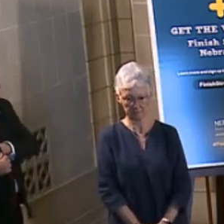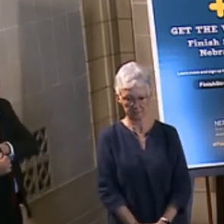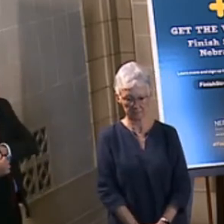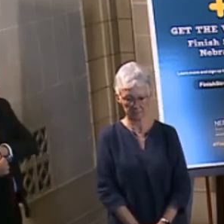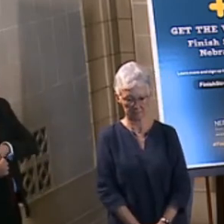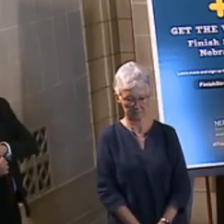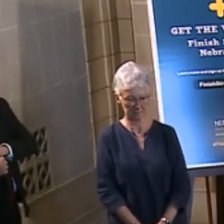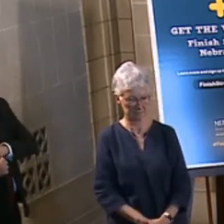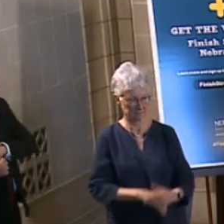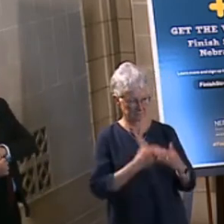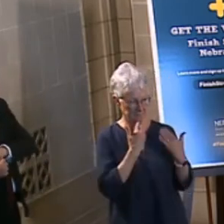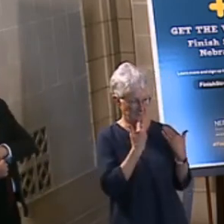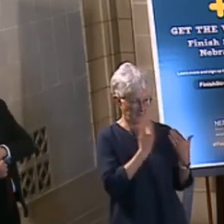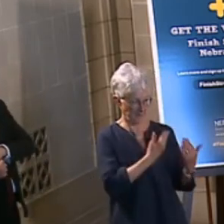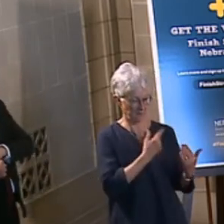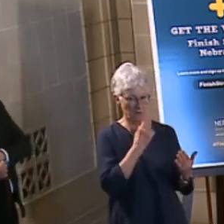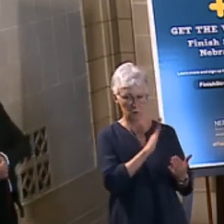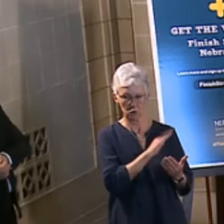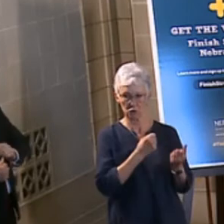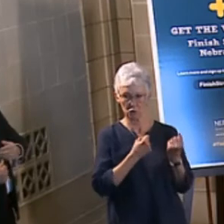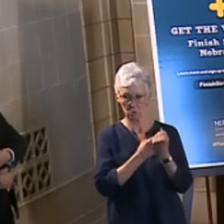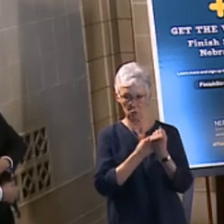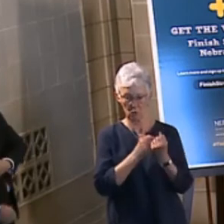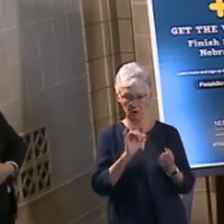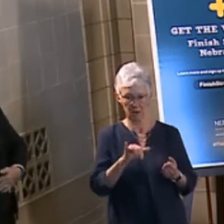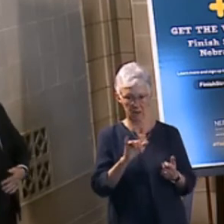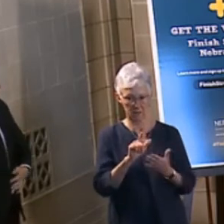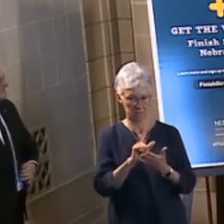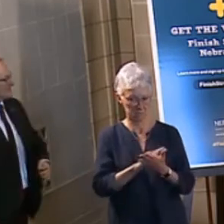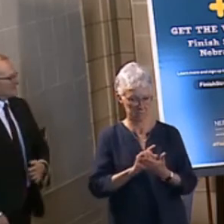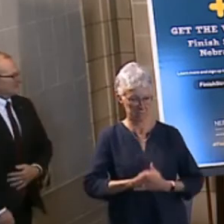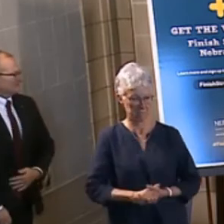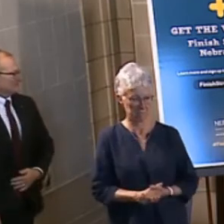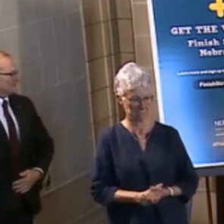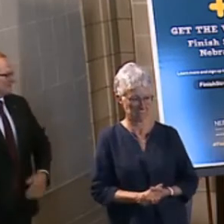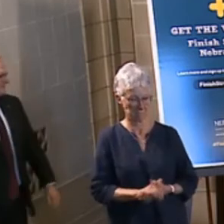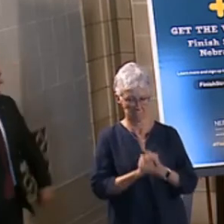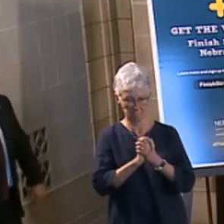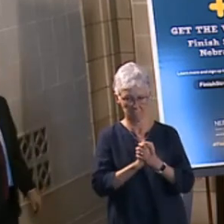And thank you very much for your support of the bill, Gina. Congratulations.